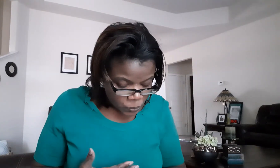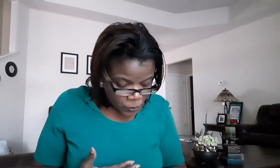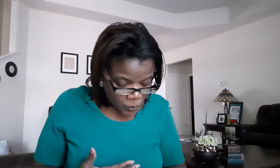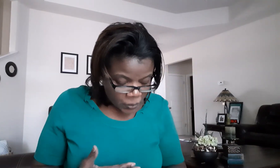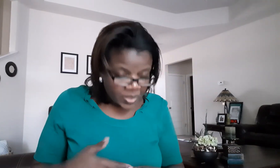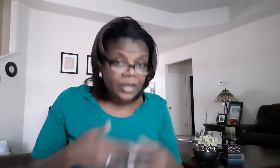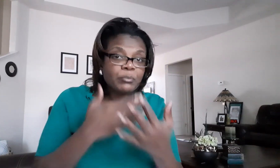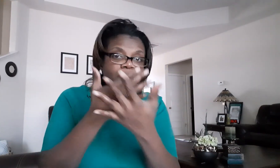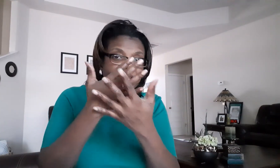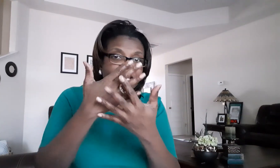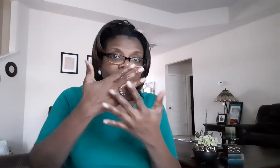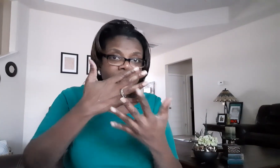blood